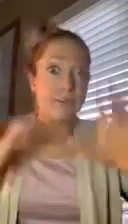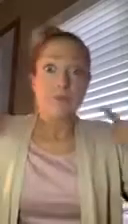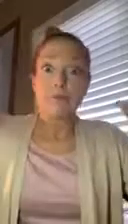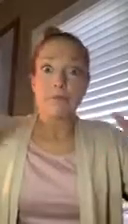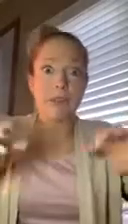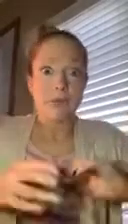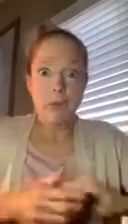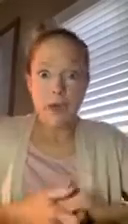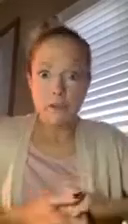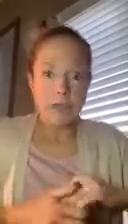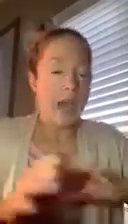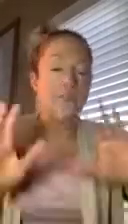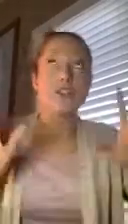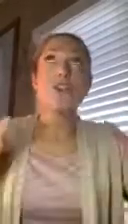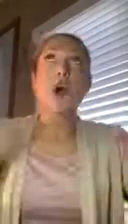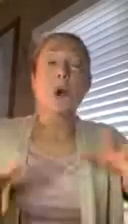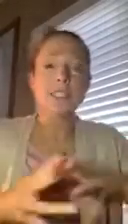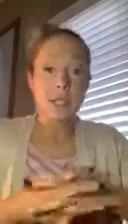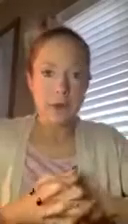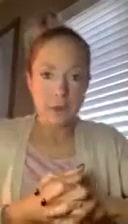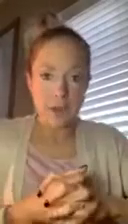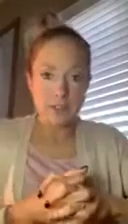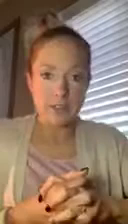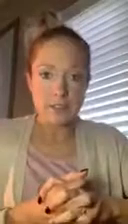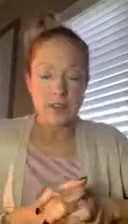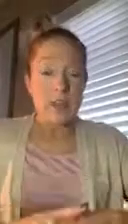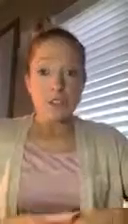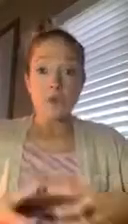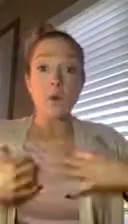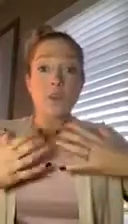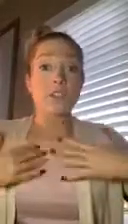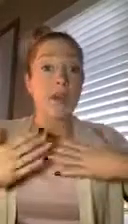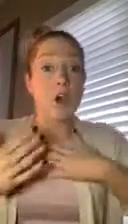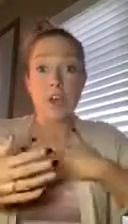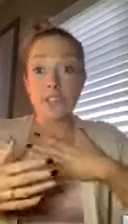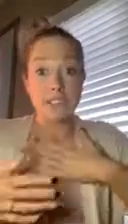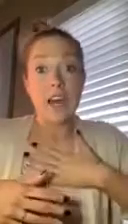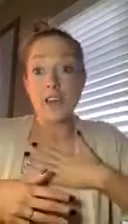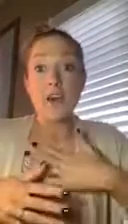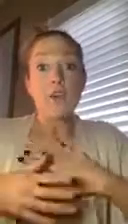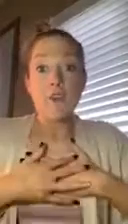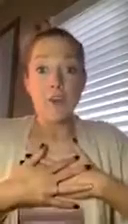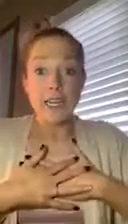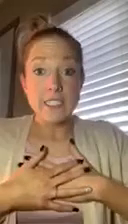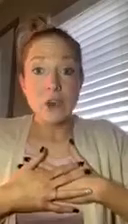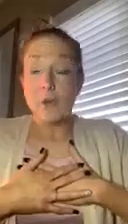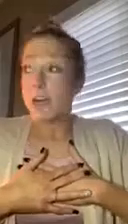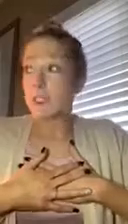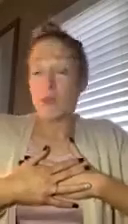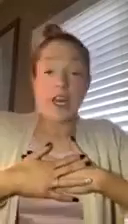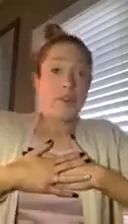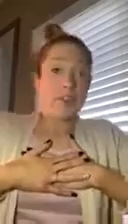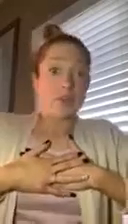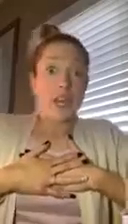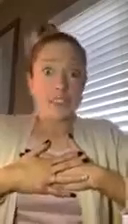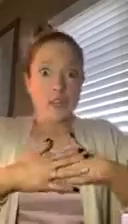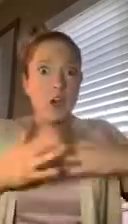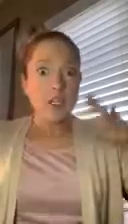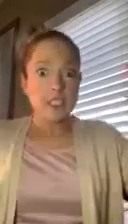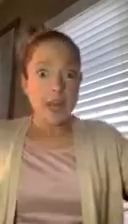Then blew air. I have no idea where it was. So, of course, my heart is like frantic. Oh my gosh, I've only had it for two days. I lost it. How